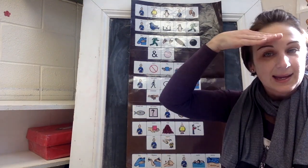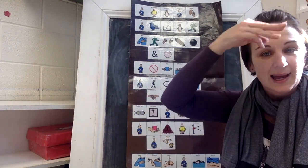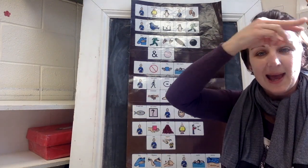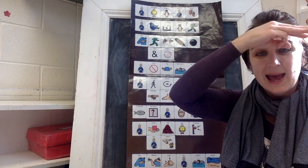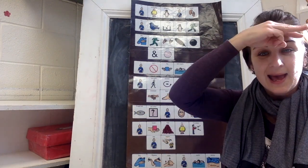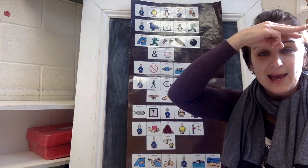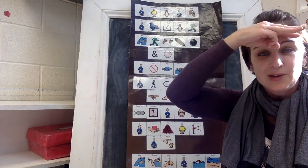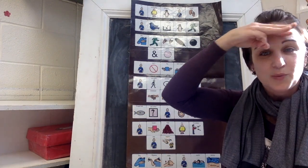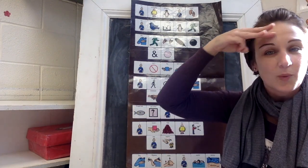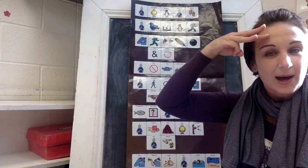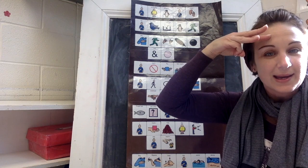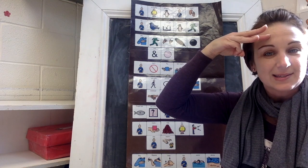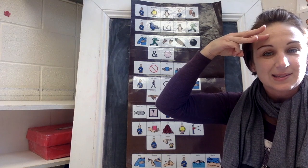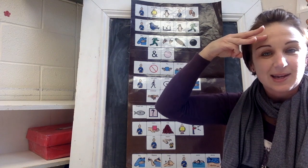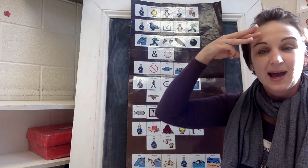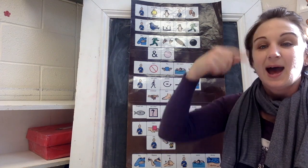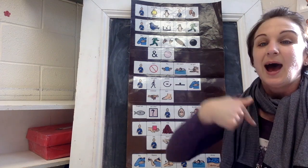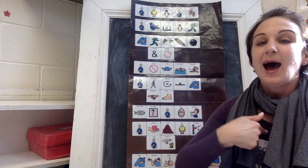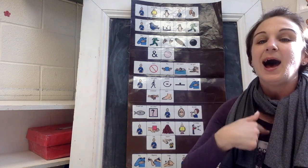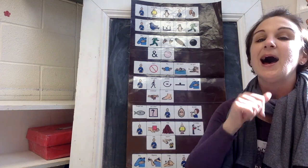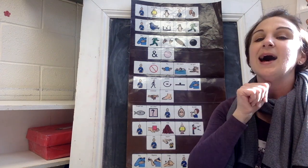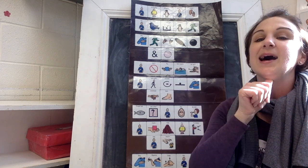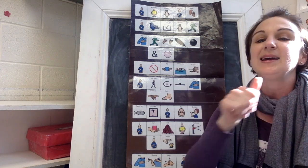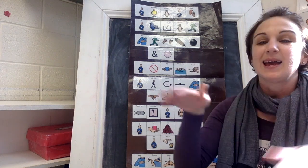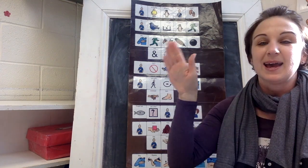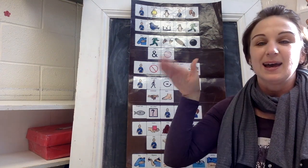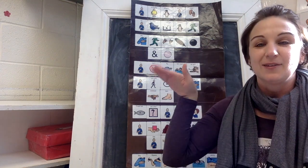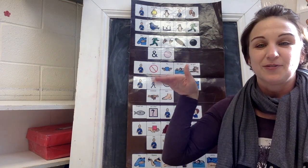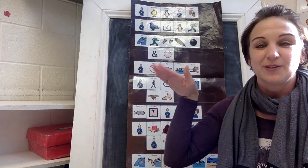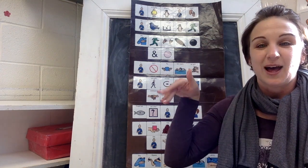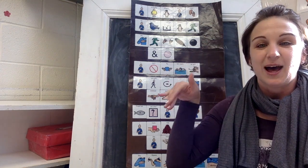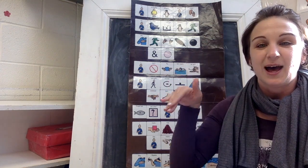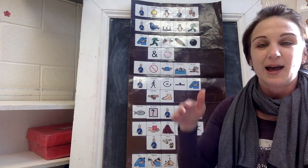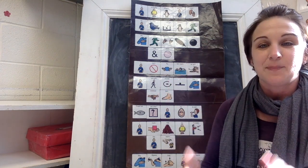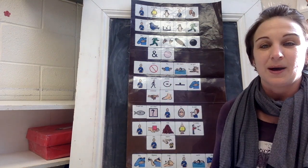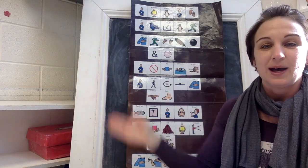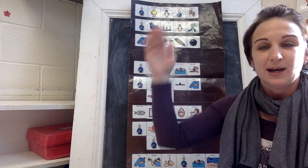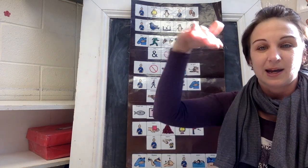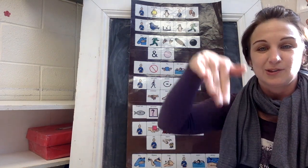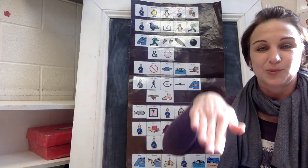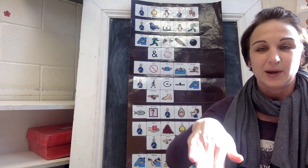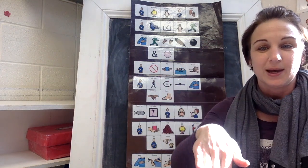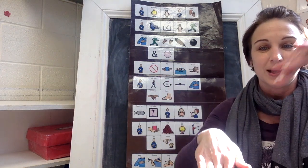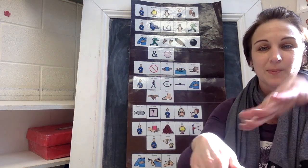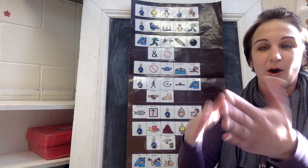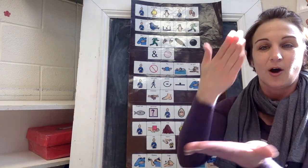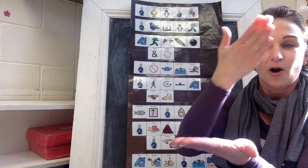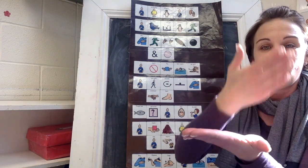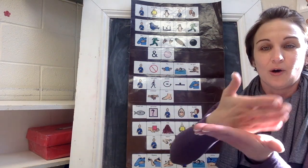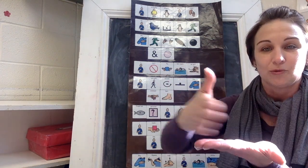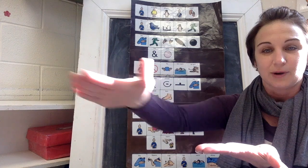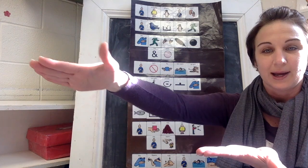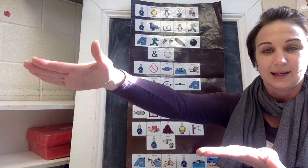and white. I can't fly, but I swim. All right.